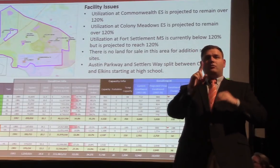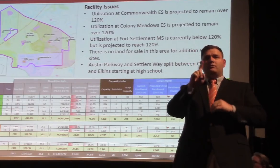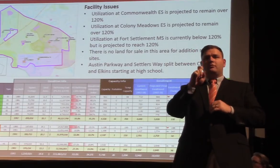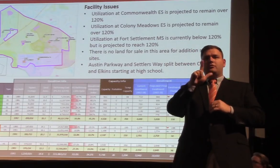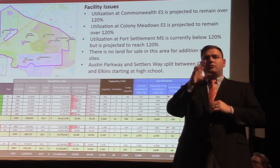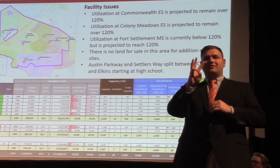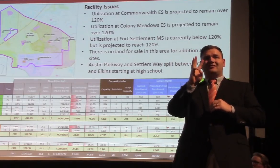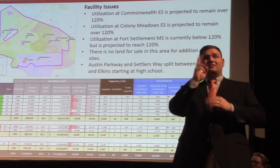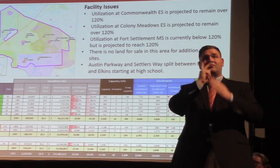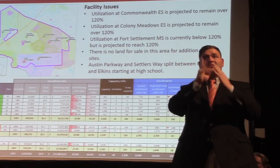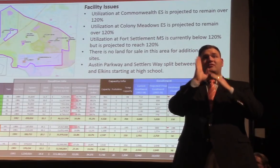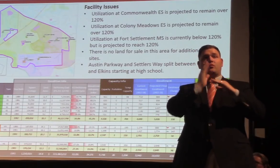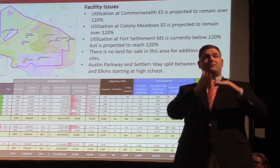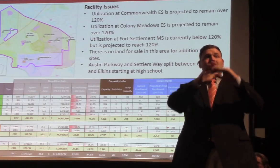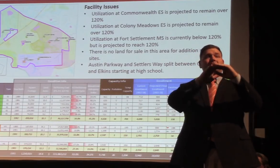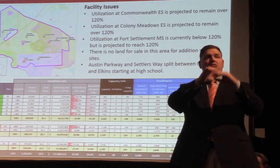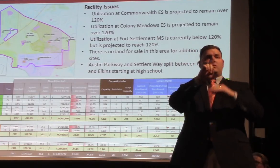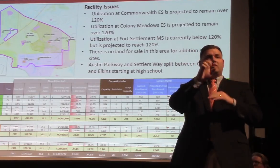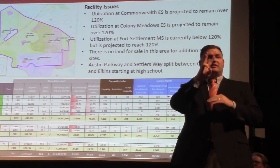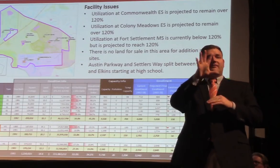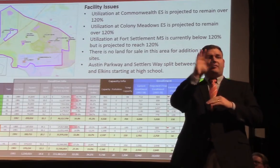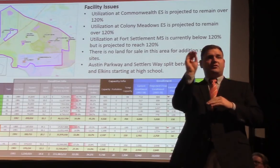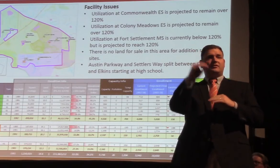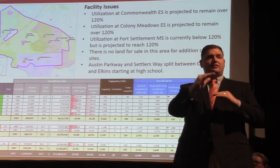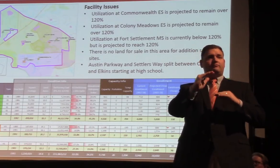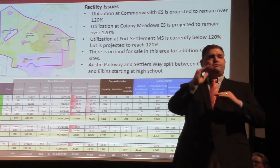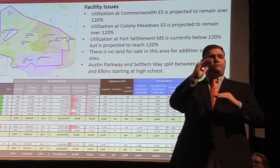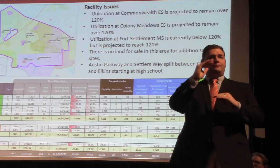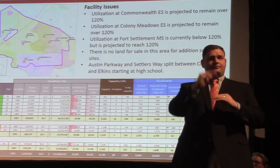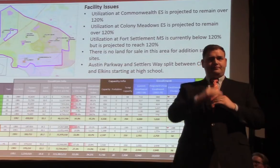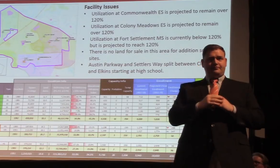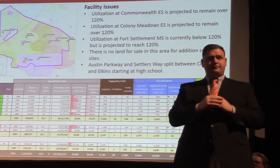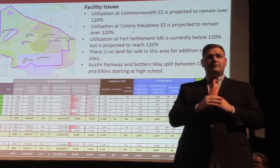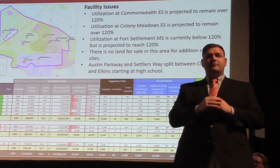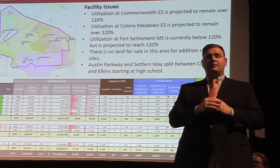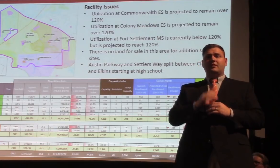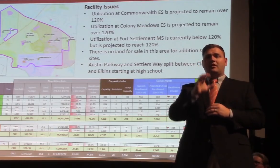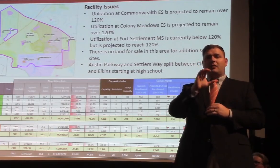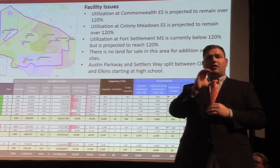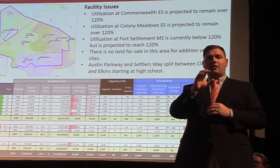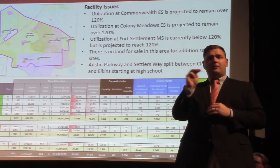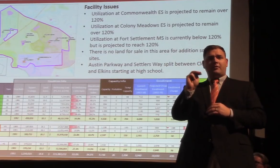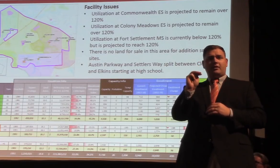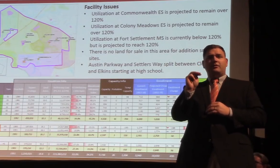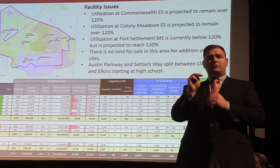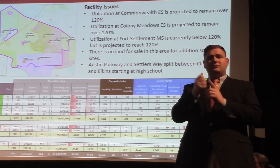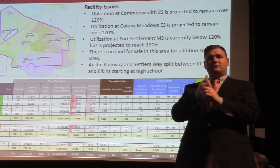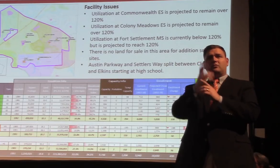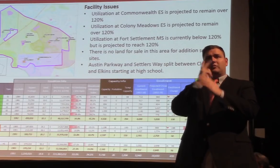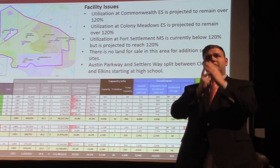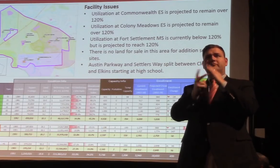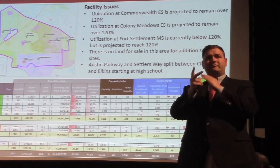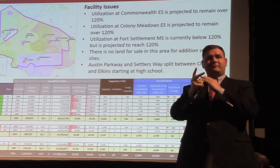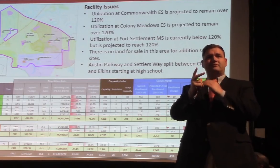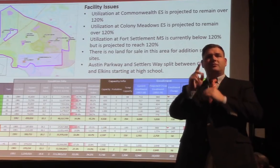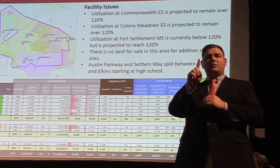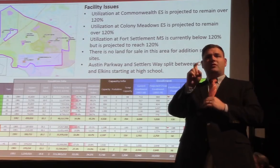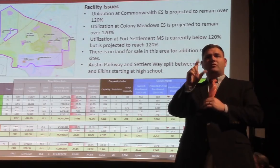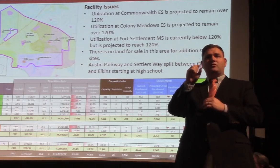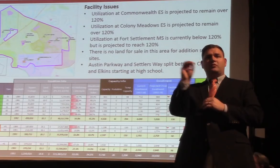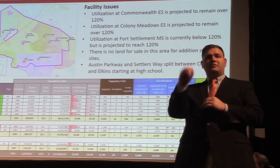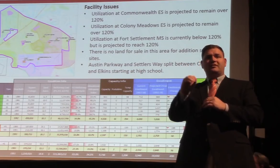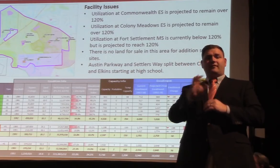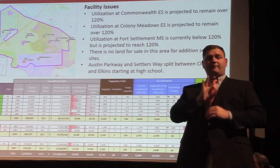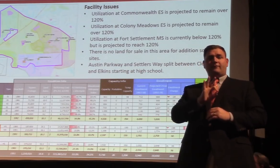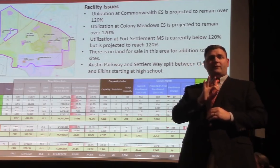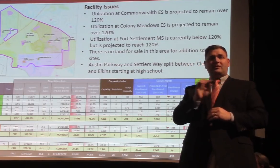it's projected to go to 165%. Utilization at Colony Meadows is projected to be over 120%, and utilization at Fort Settlement